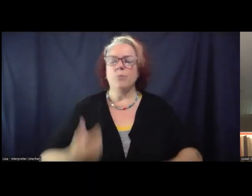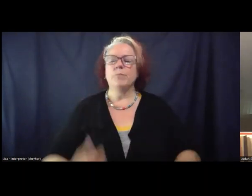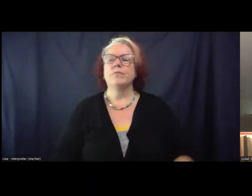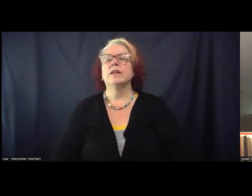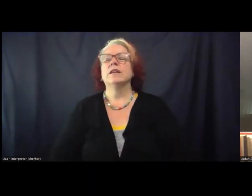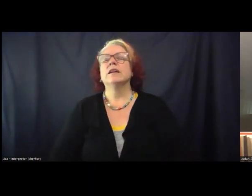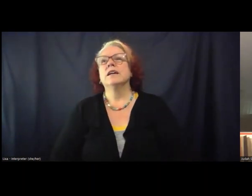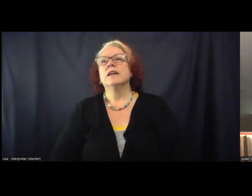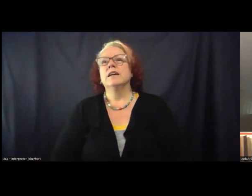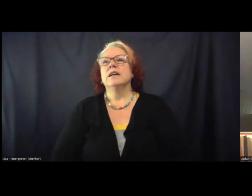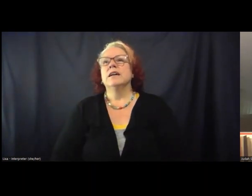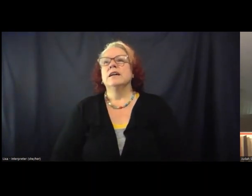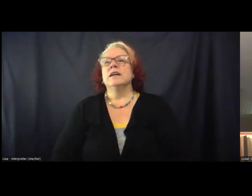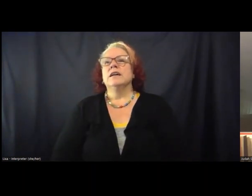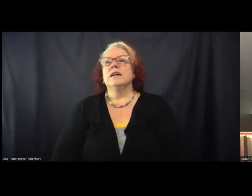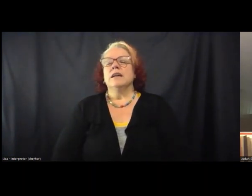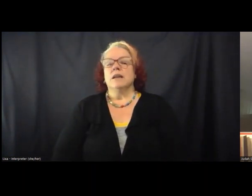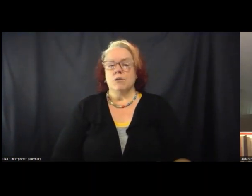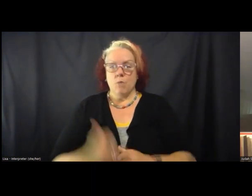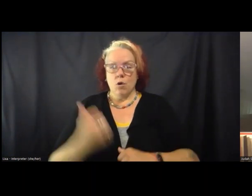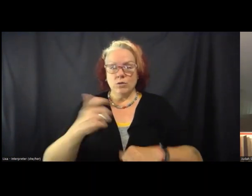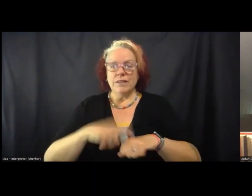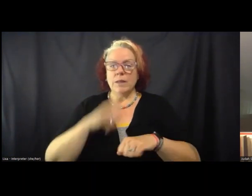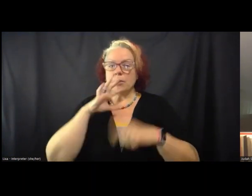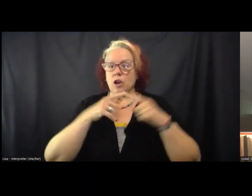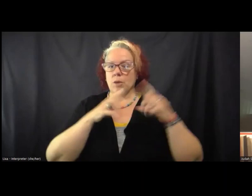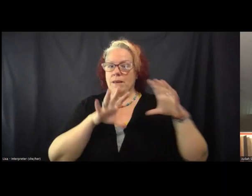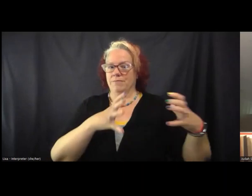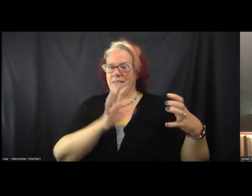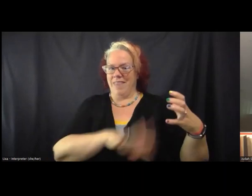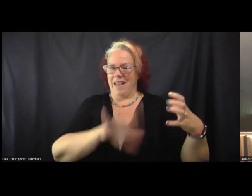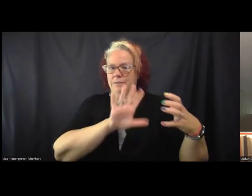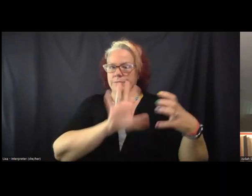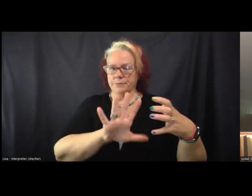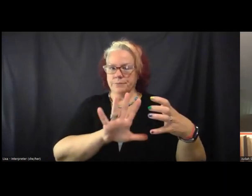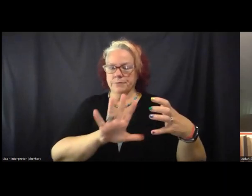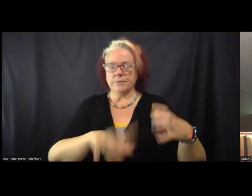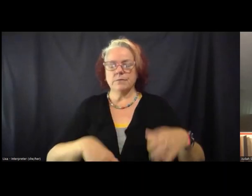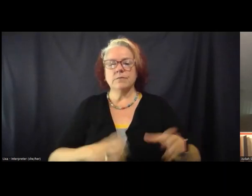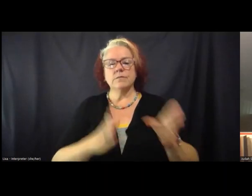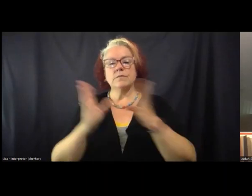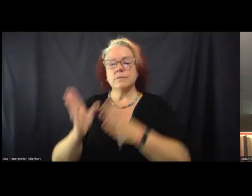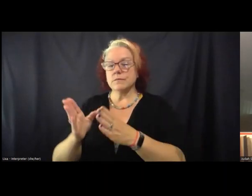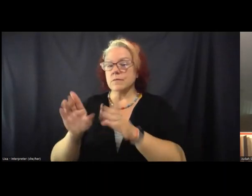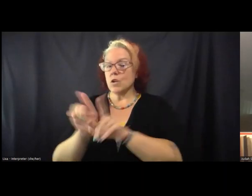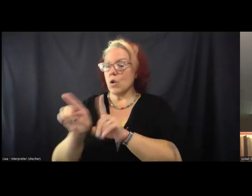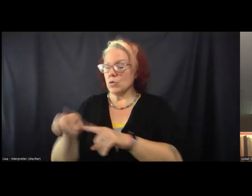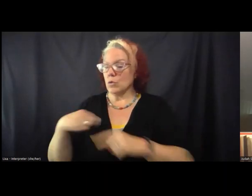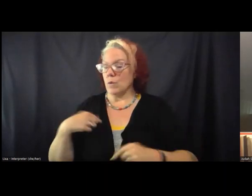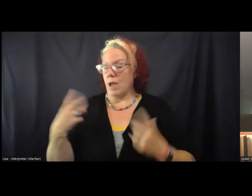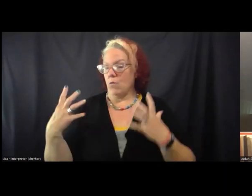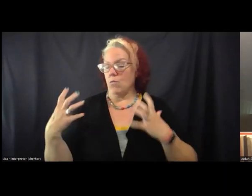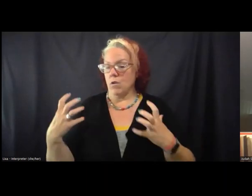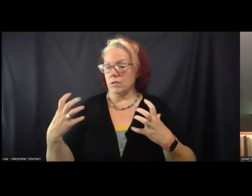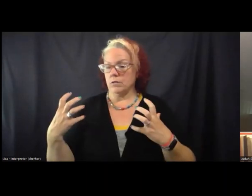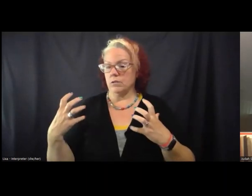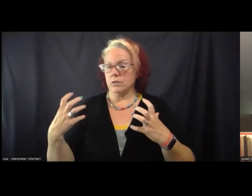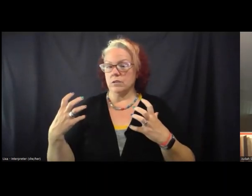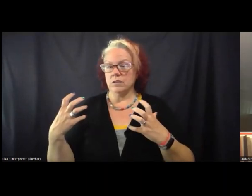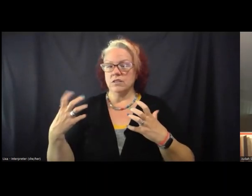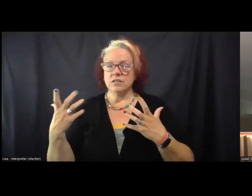So I'll spend most of the time talking about that campaign work. I do want to sketch